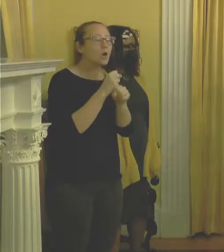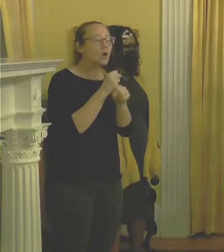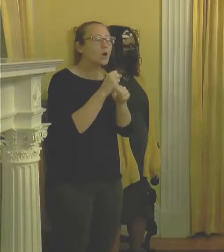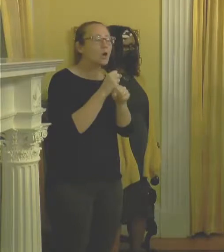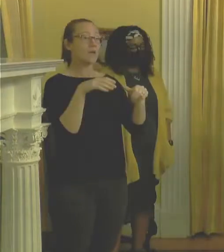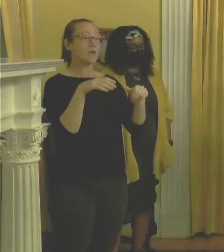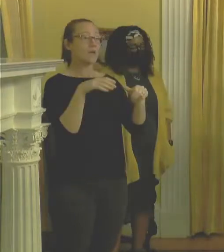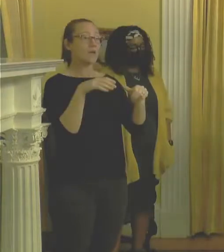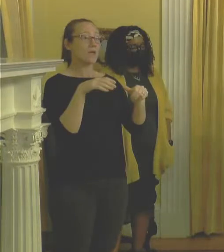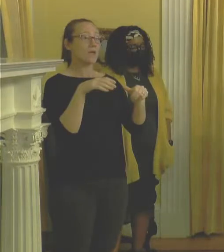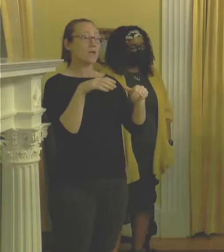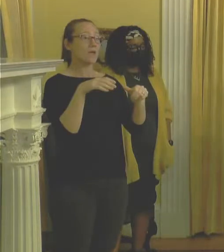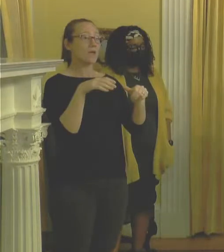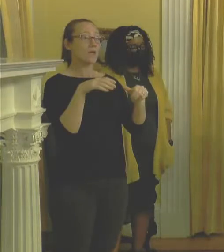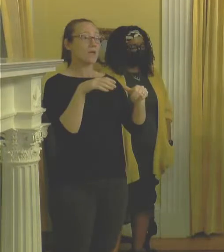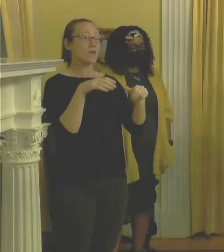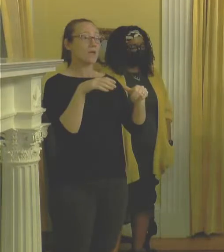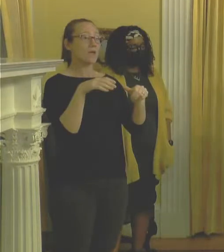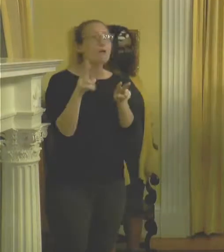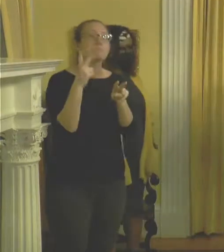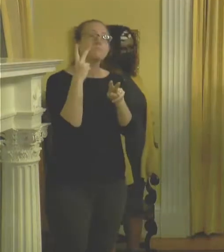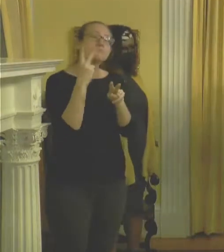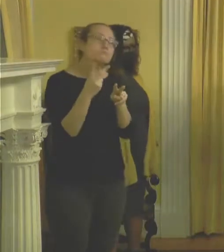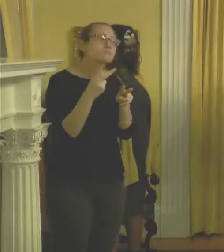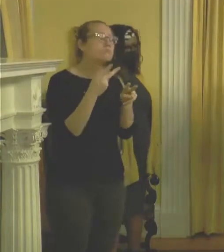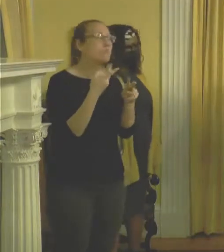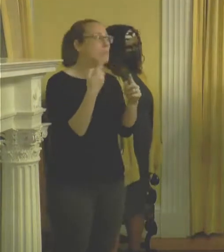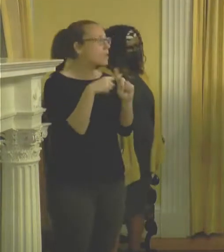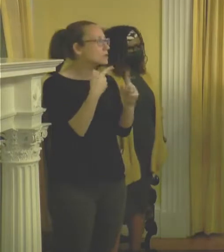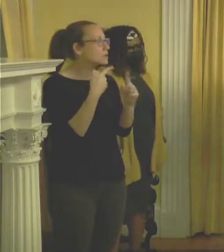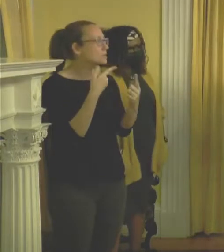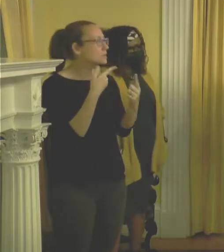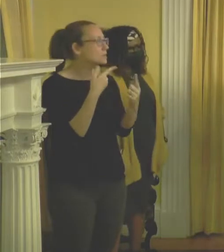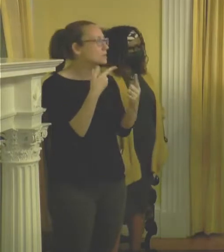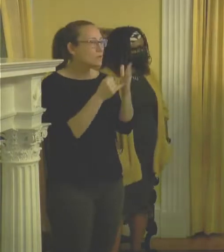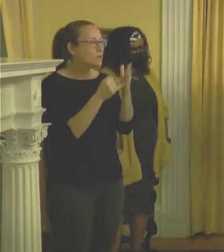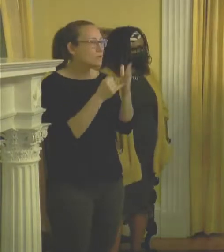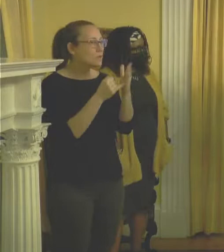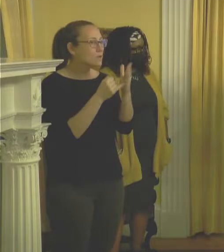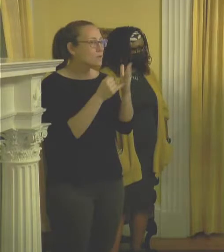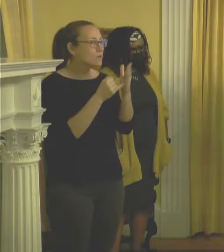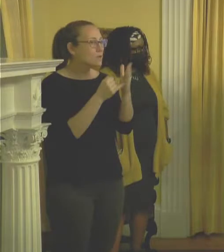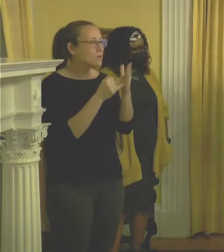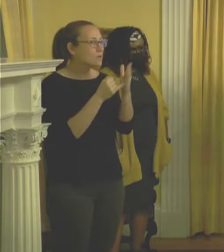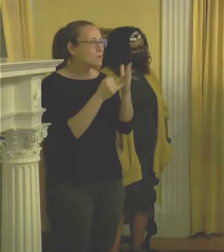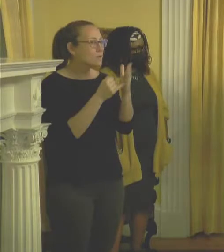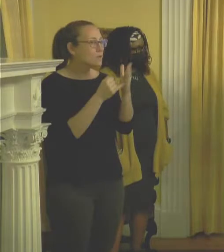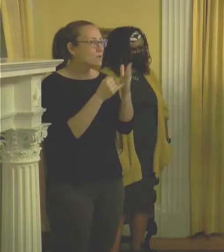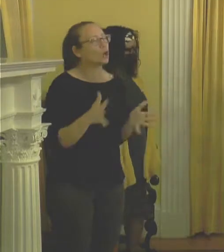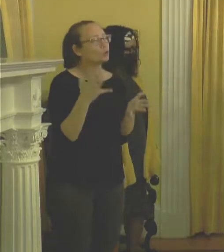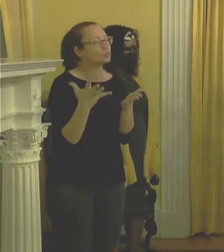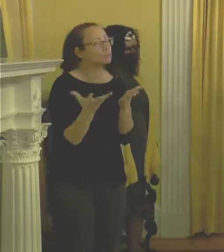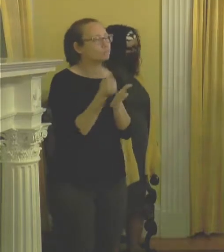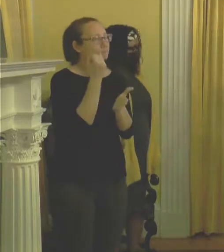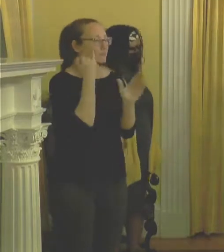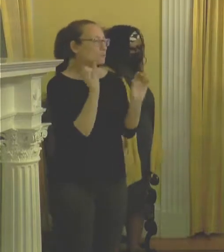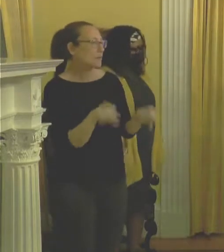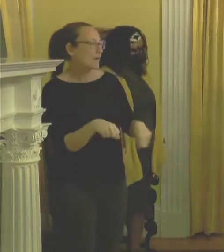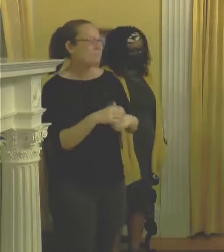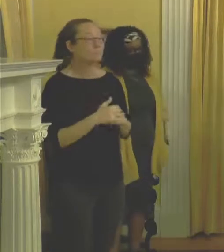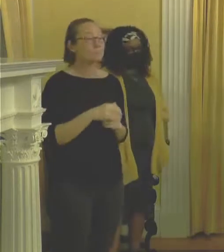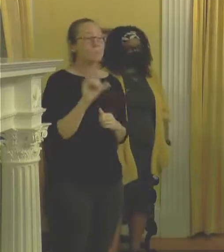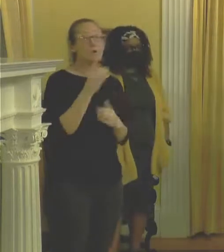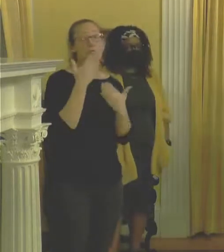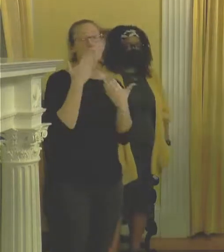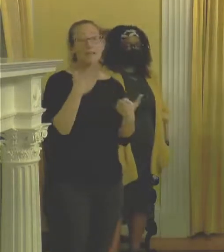around and see what work is being made there and talk to the artists. So I encourage you all to keep your eyes and ears open for something like that. I would also like